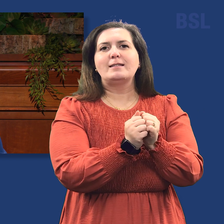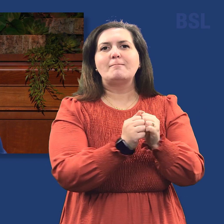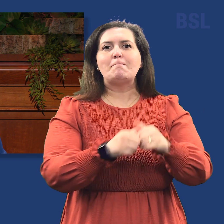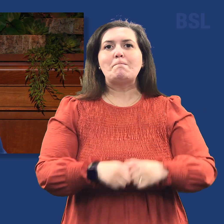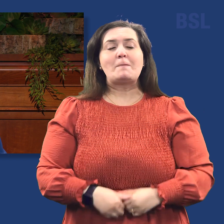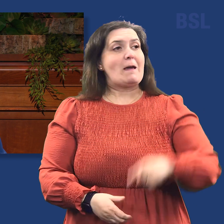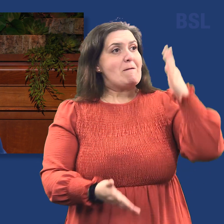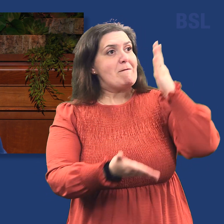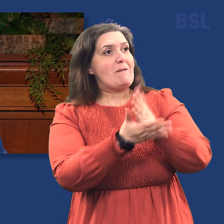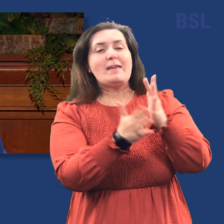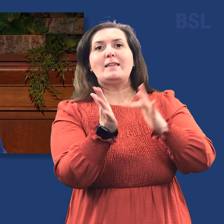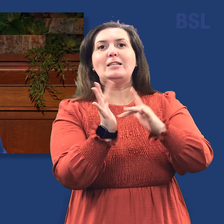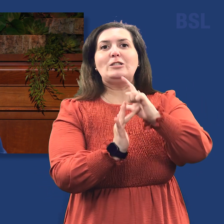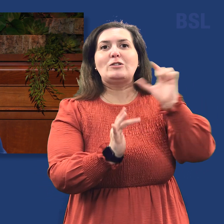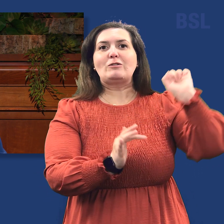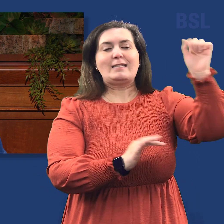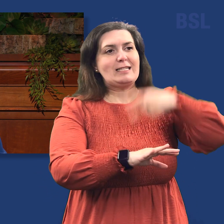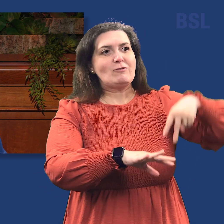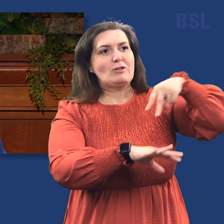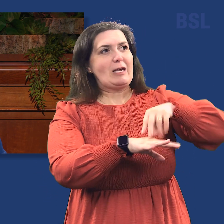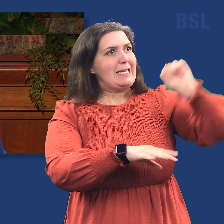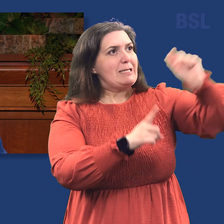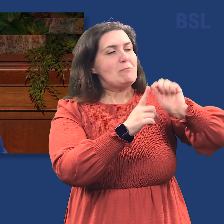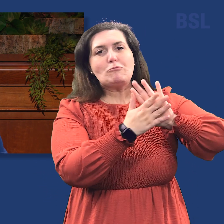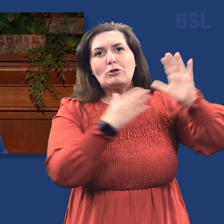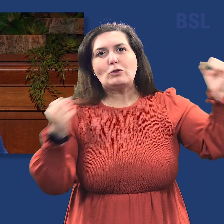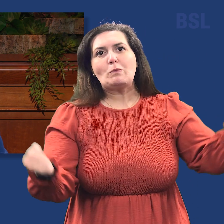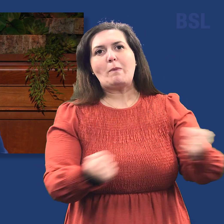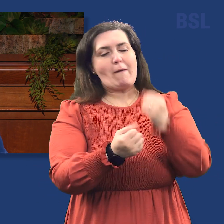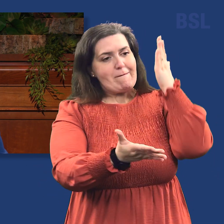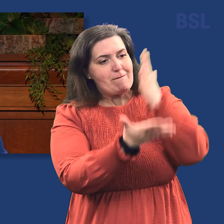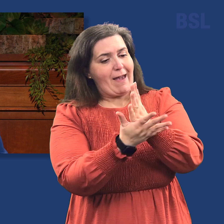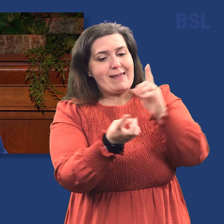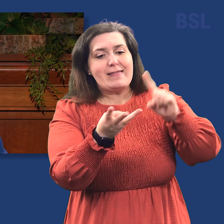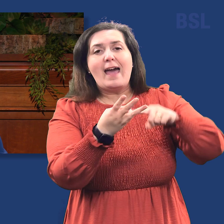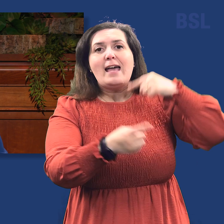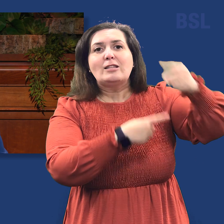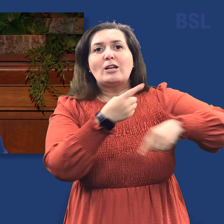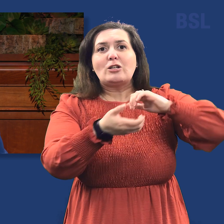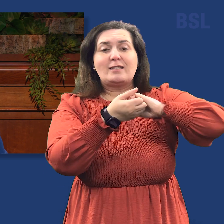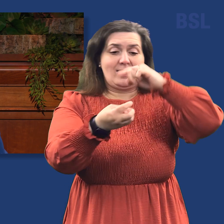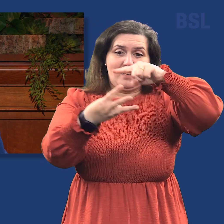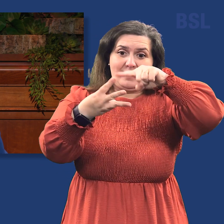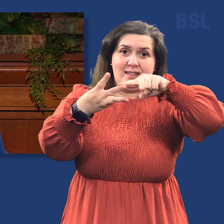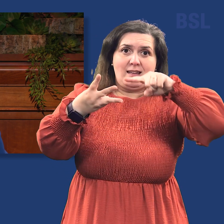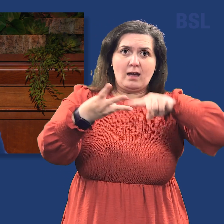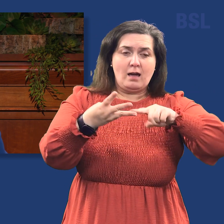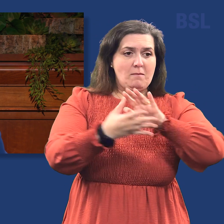Resurrection, faith in His priesthood power, and faith in eternal sealings. Let us state our motto